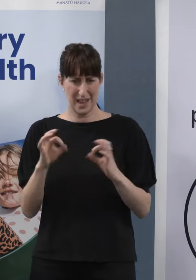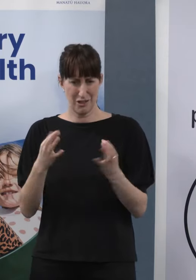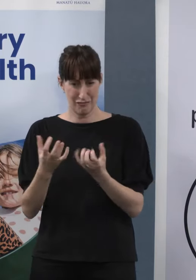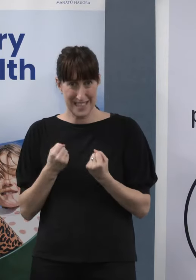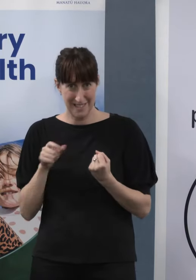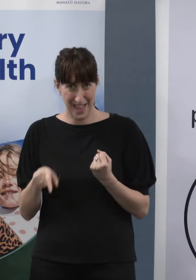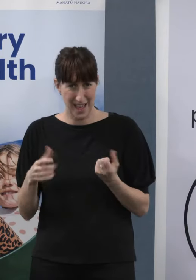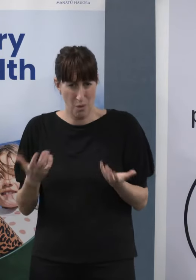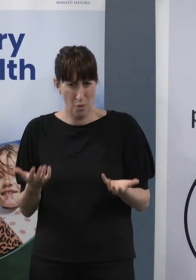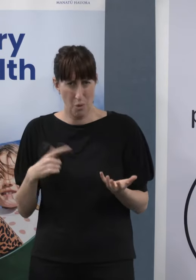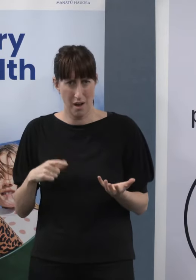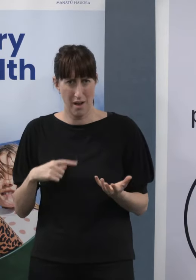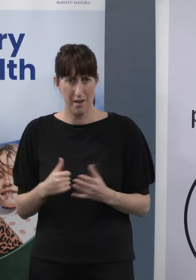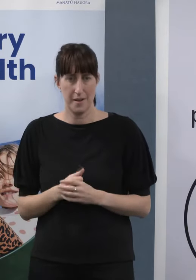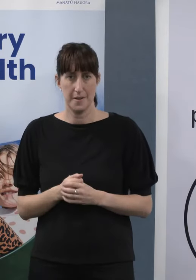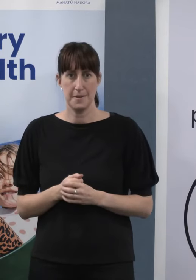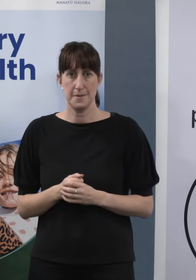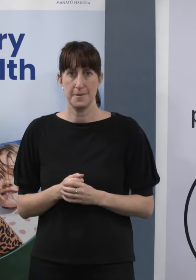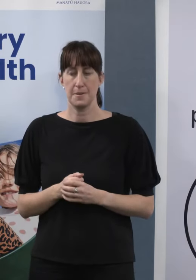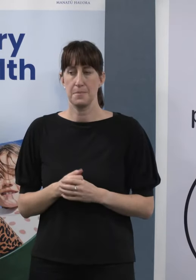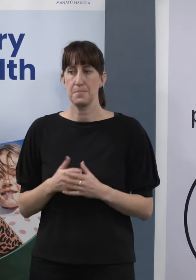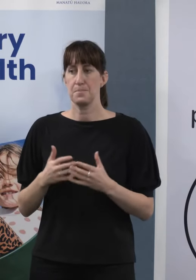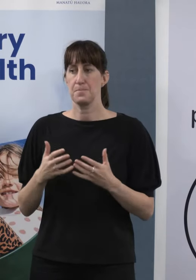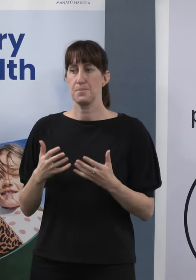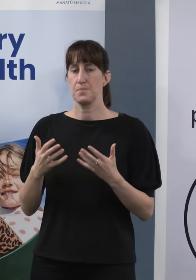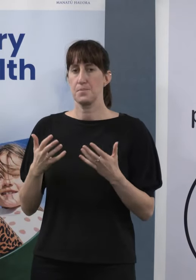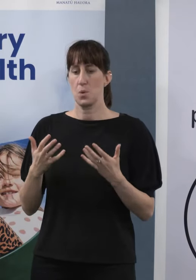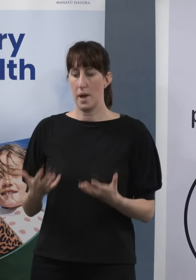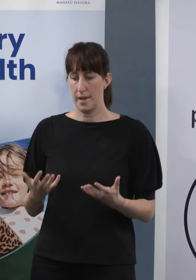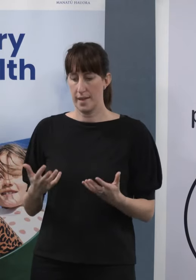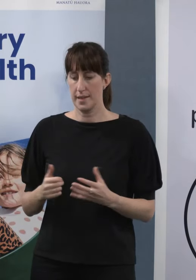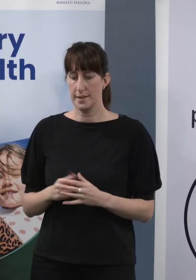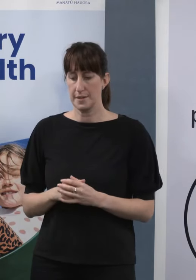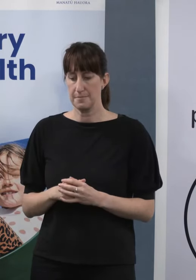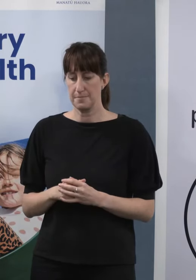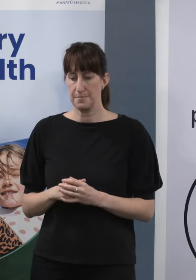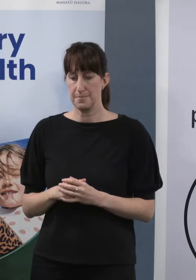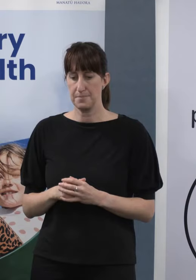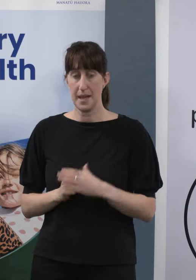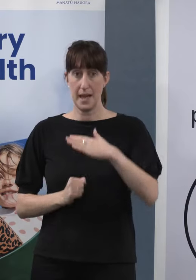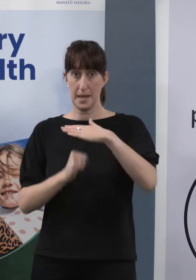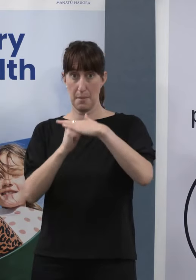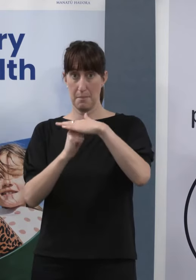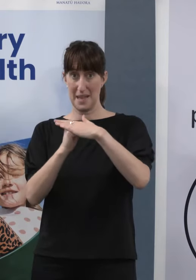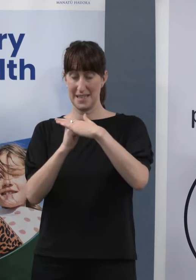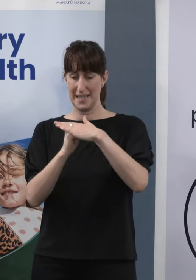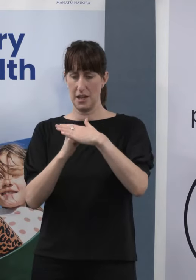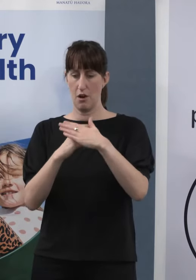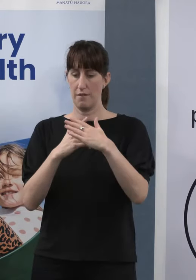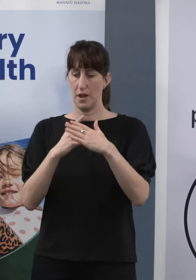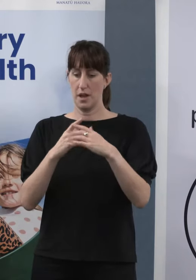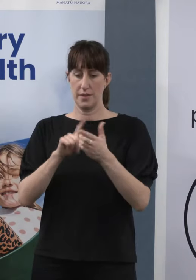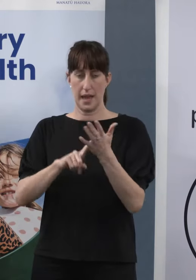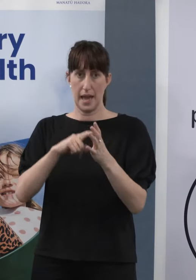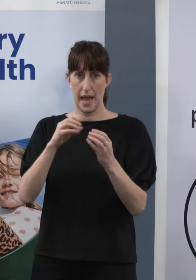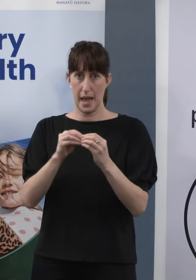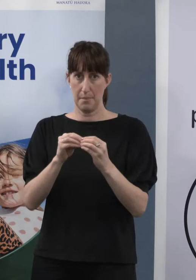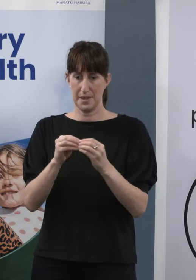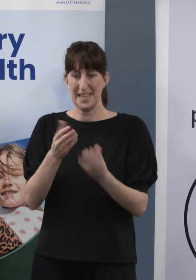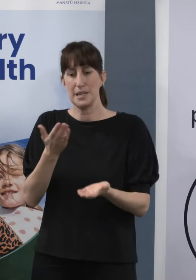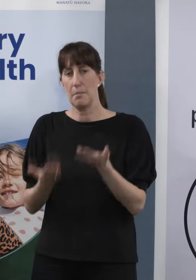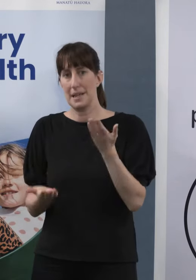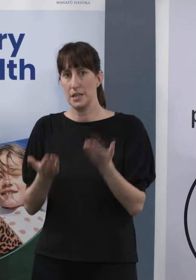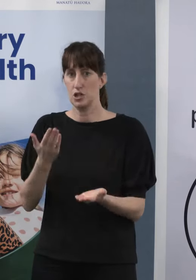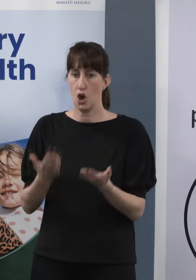Well, the factors that weigh into whether or not we would reach capacity were the positivity rate,